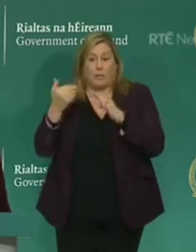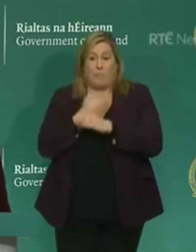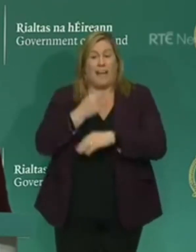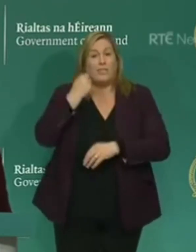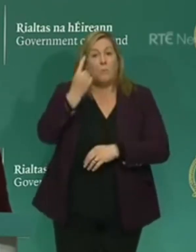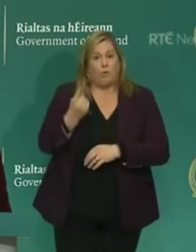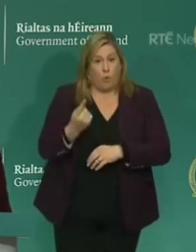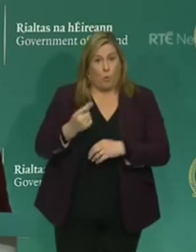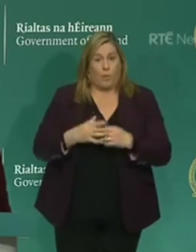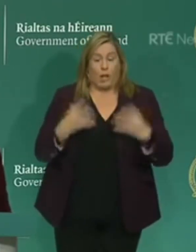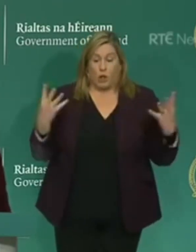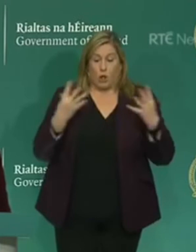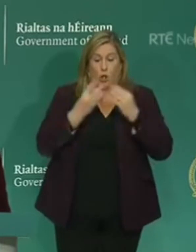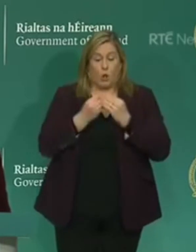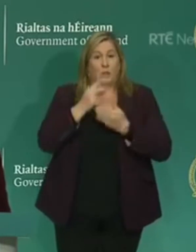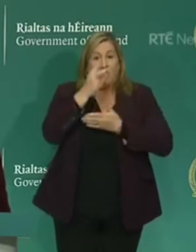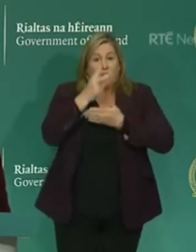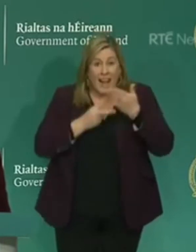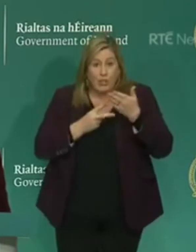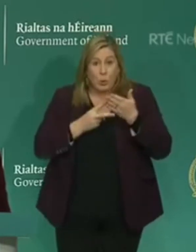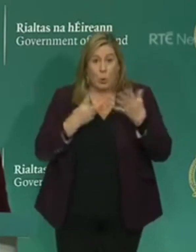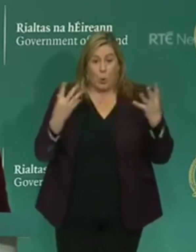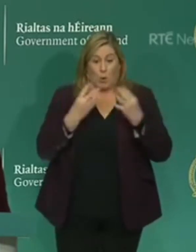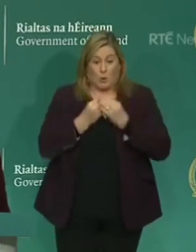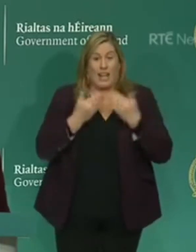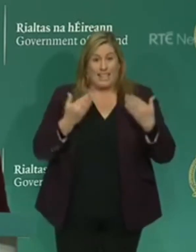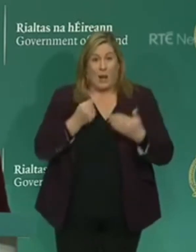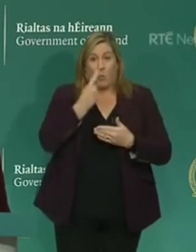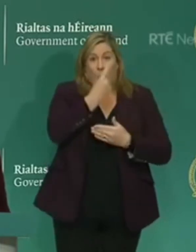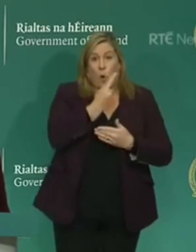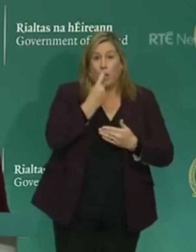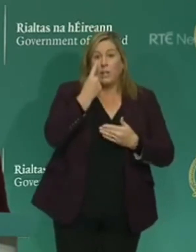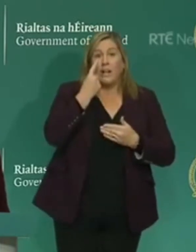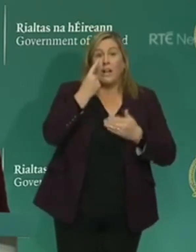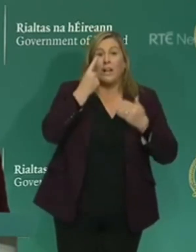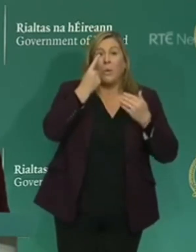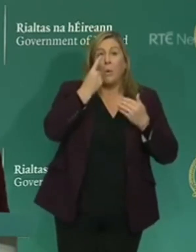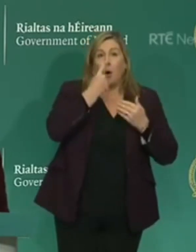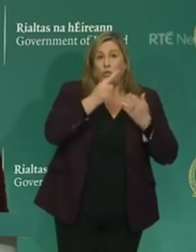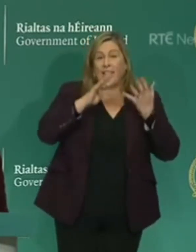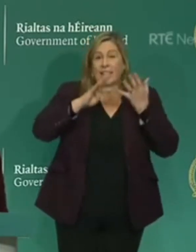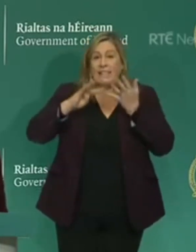The cumulative value of payments made under the scheme is now €199 million.